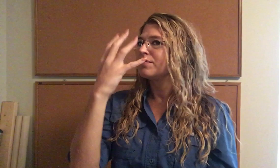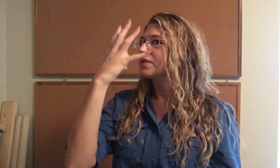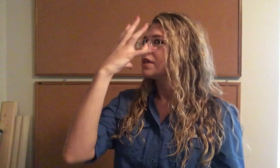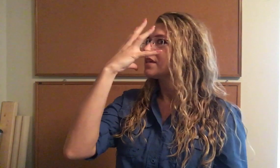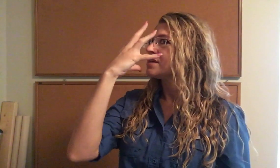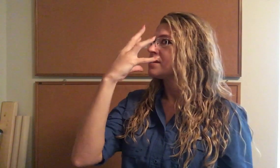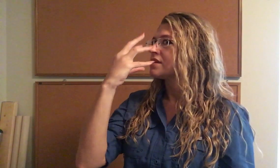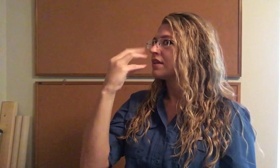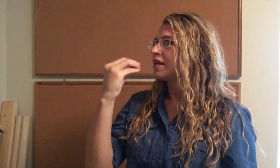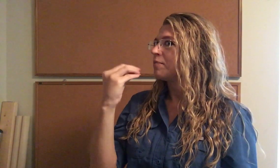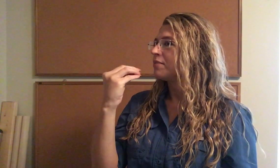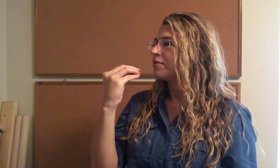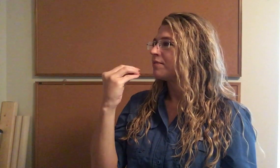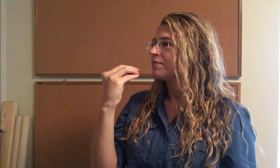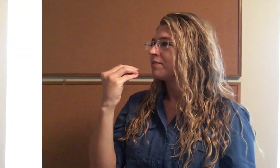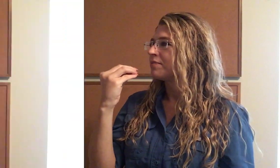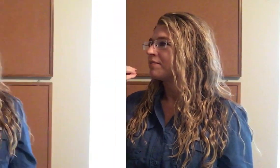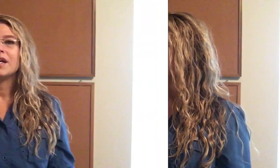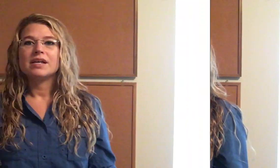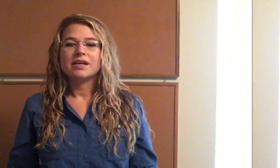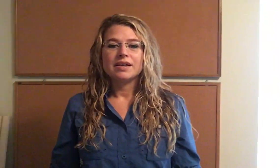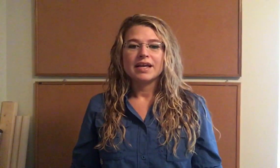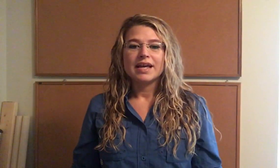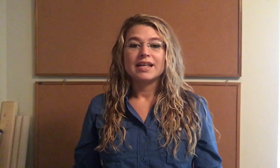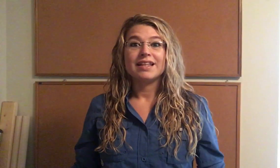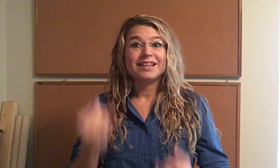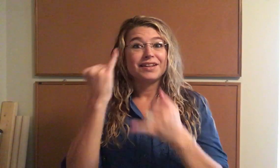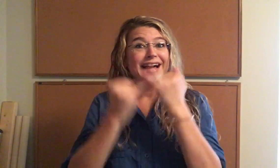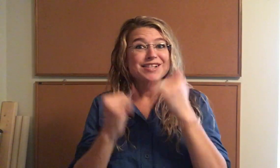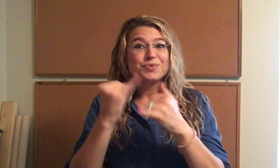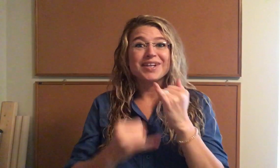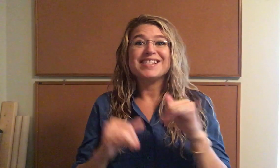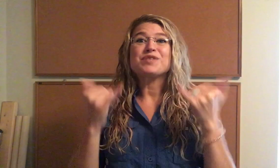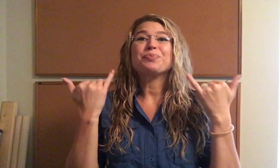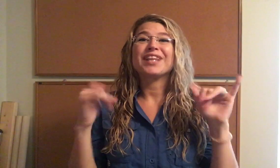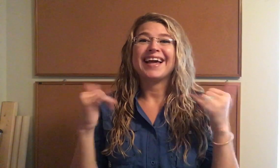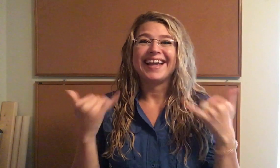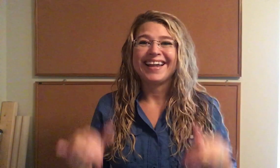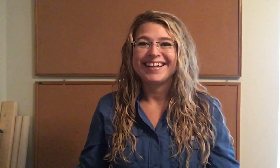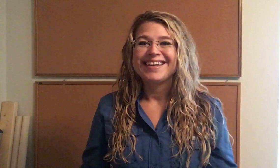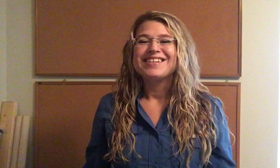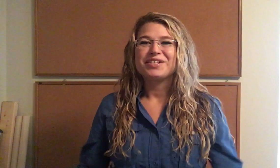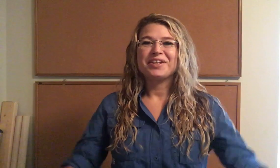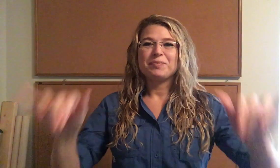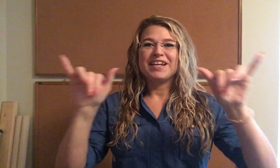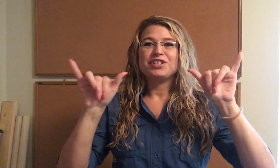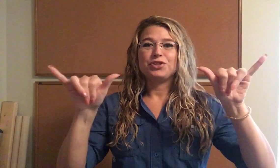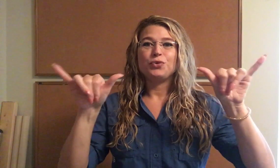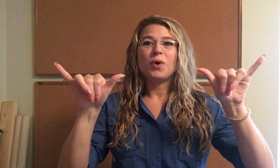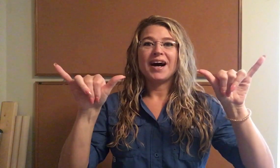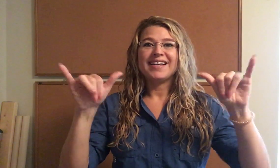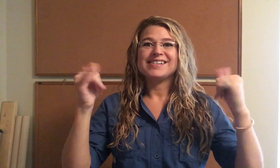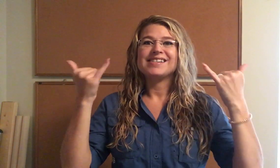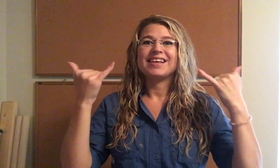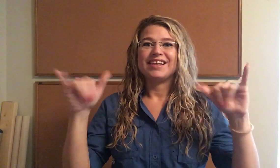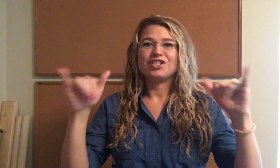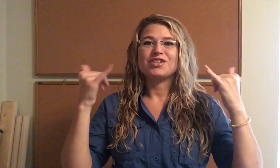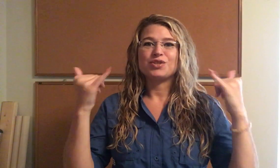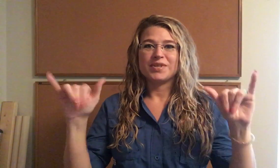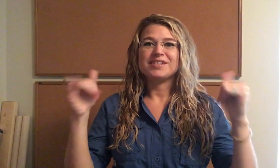Sleep. Sleep. And then the last one is play. So you're going to make two Y's and just twist